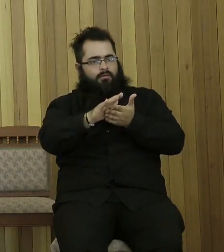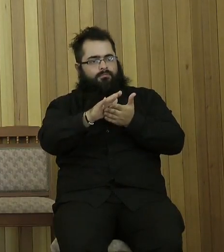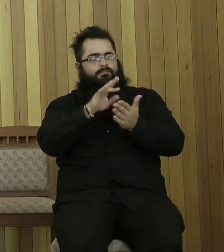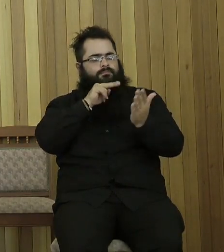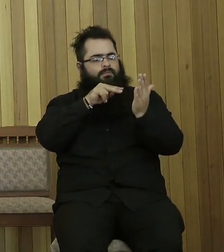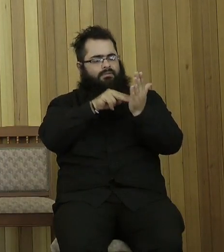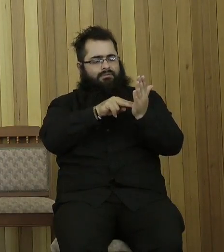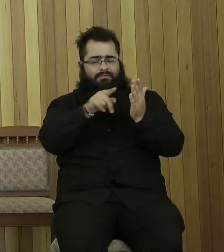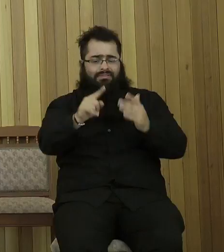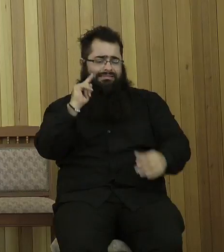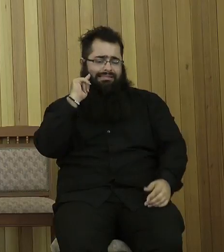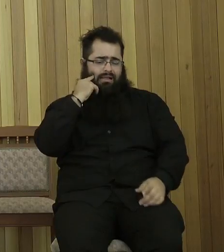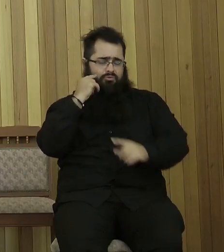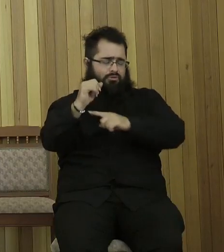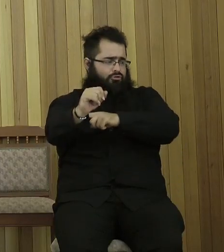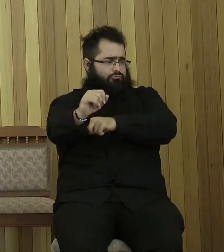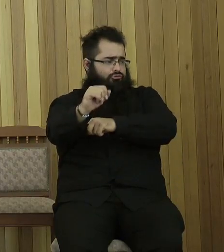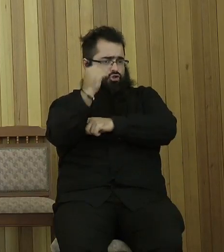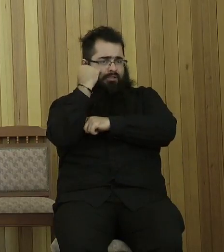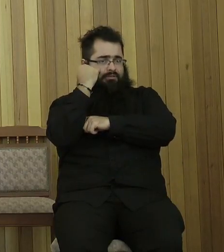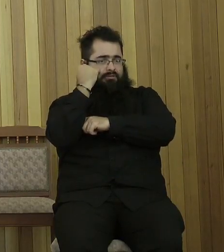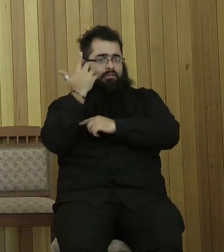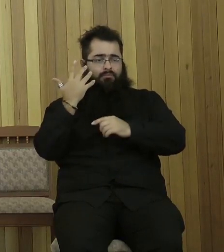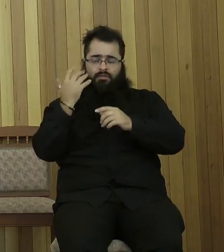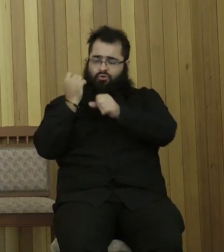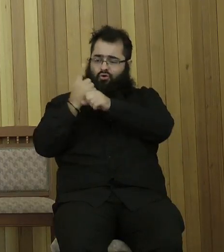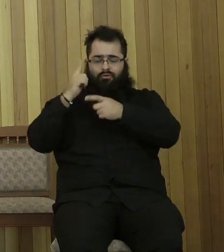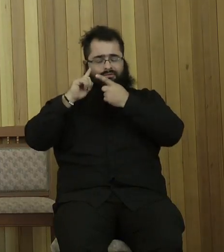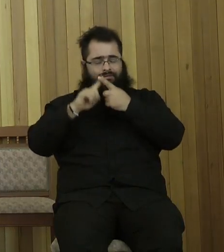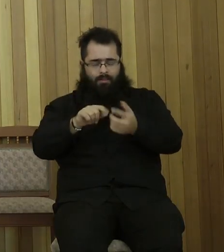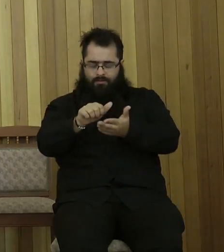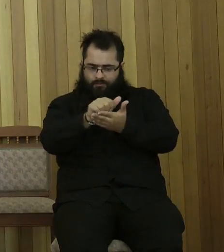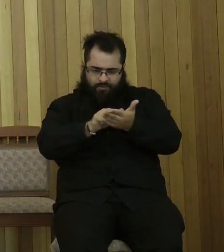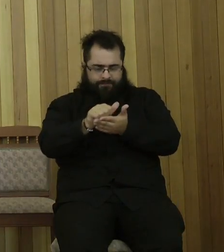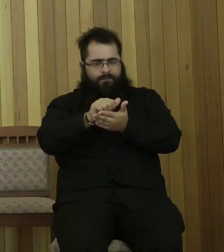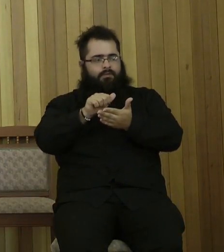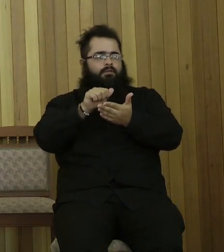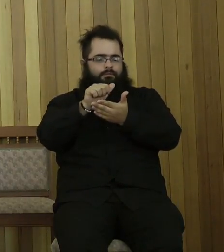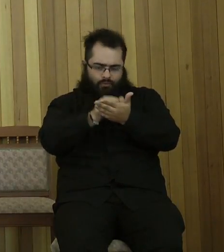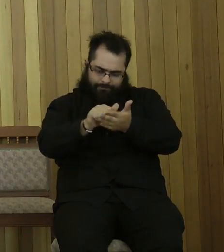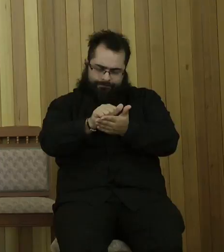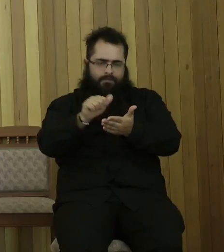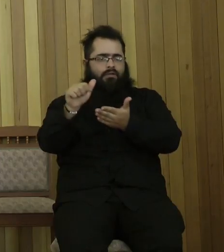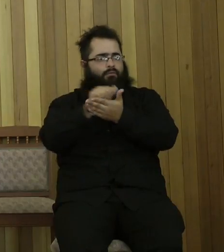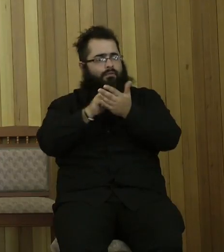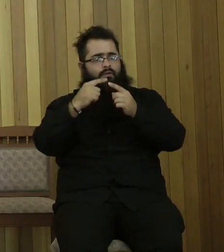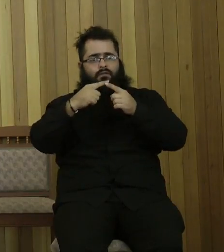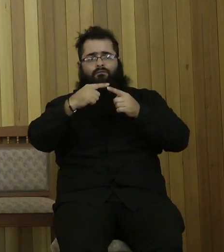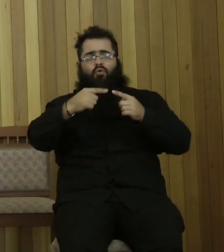rejection. God's continuing forgiveness reveals His character of unconditional love. Though God